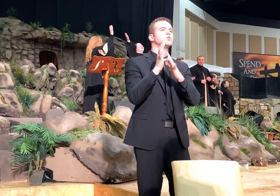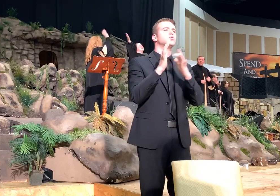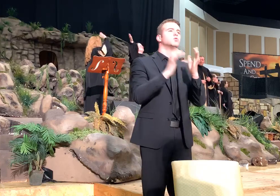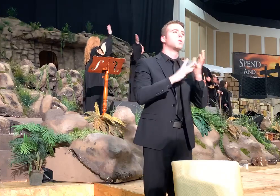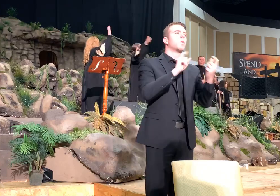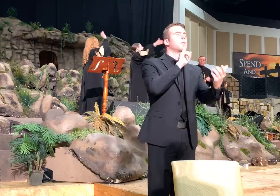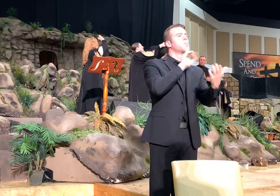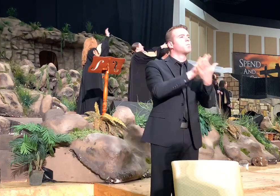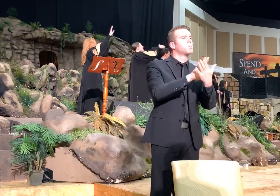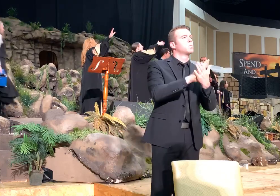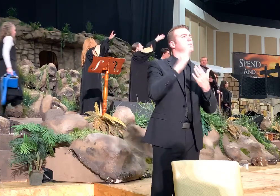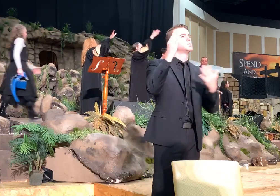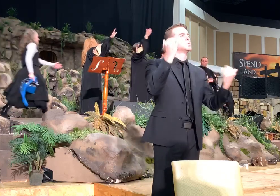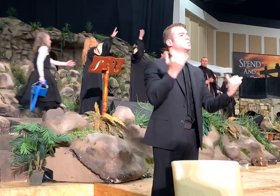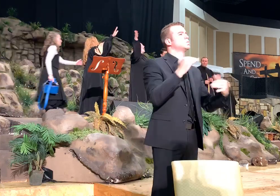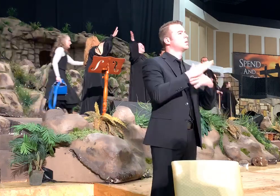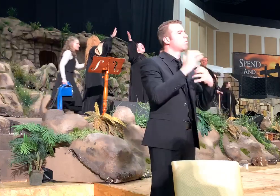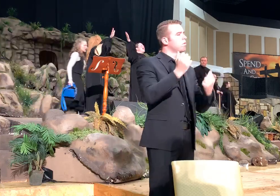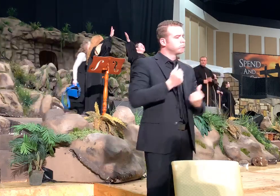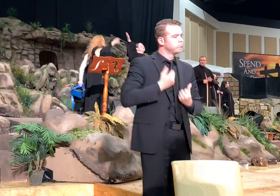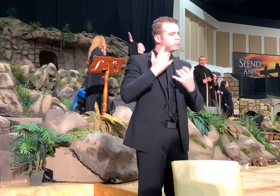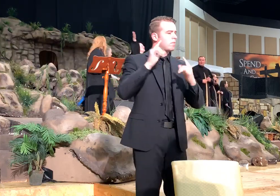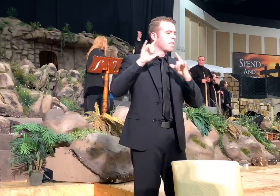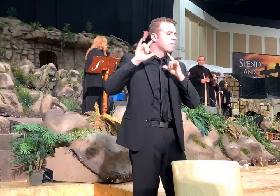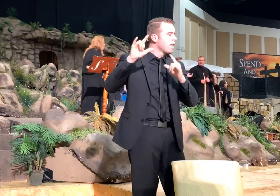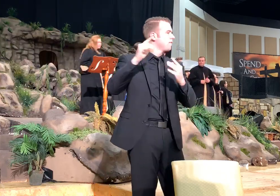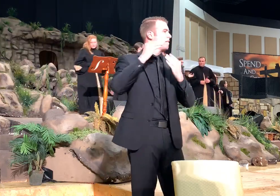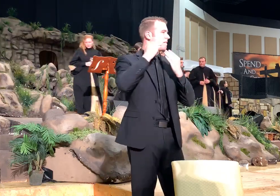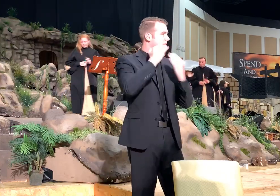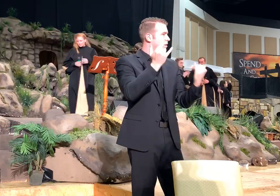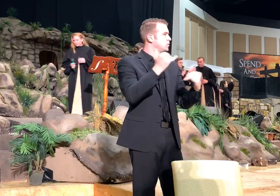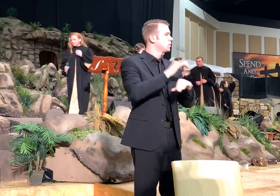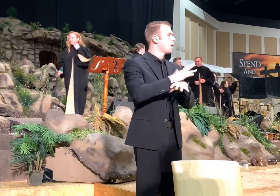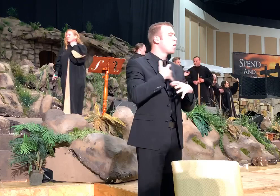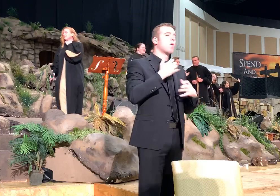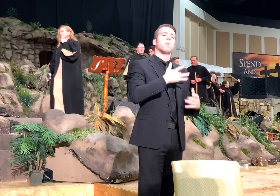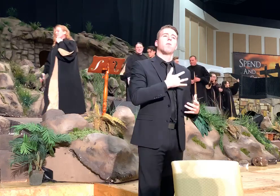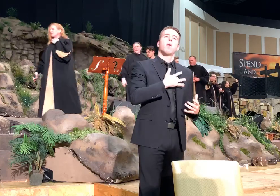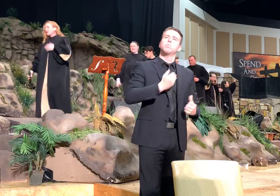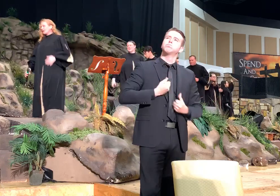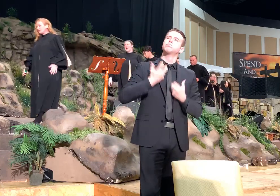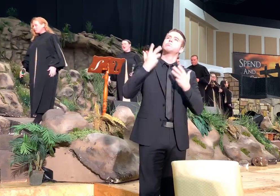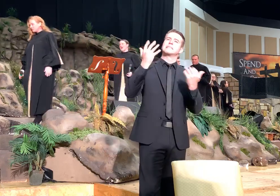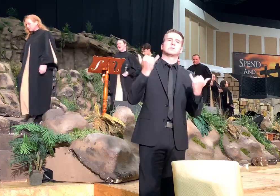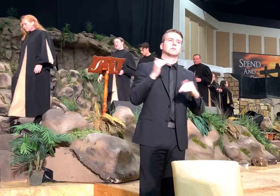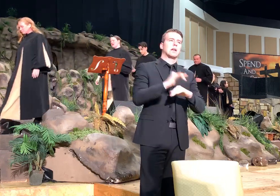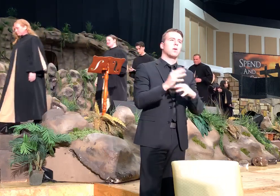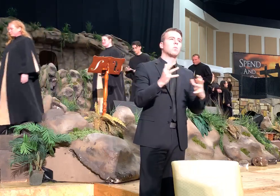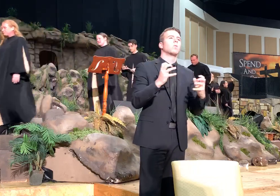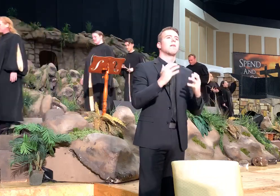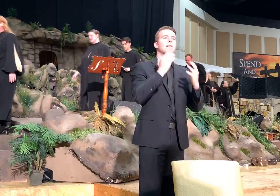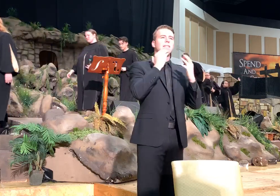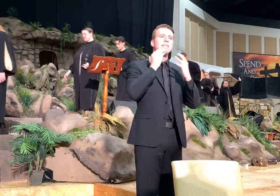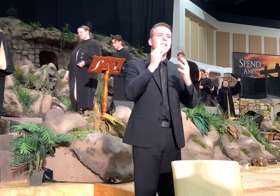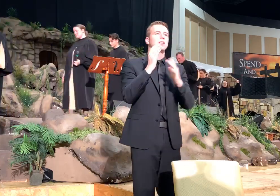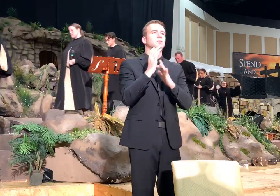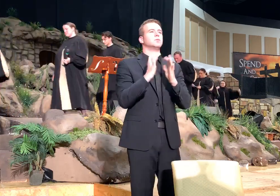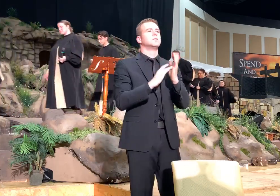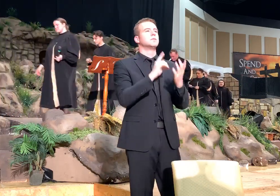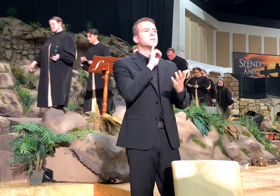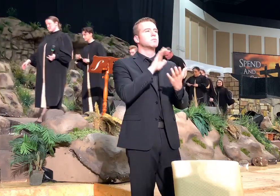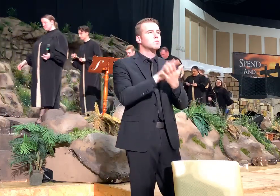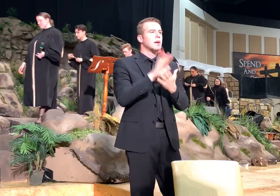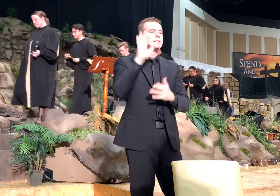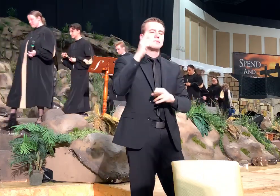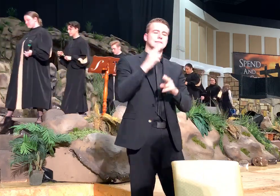want to praise you tonight. I want to love you and thank you tonight. I want to give you my heart tonight. Thank you, Jesus. Praise